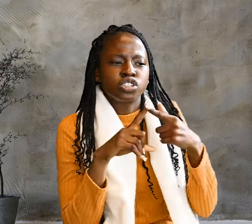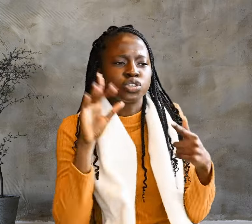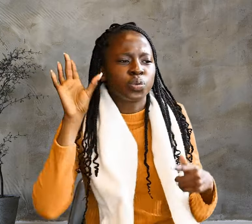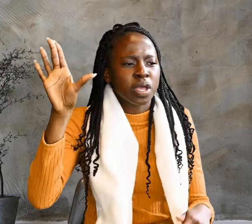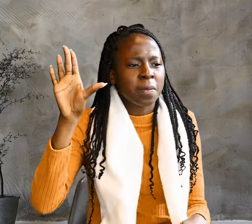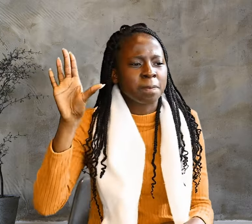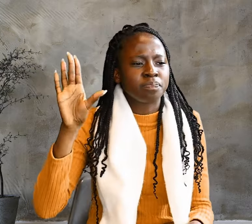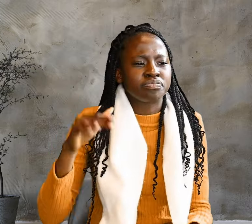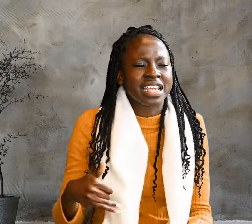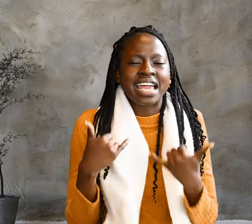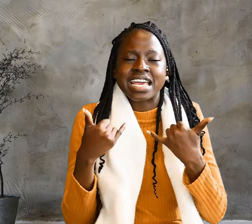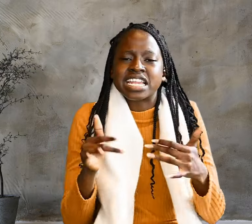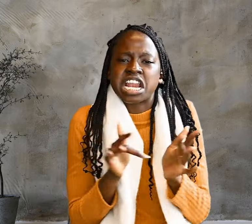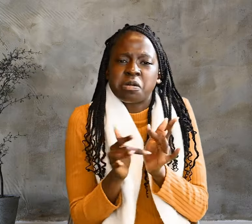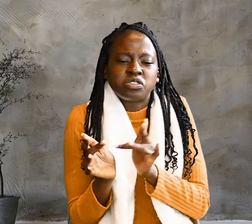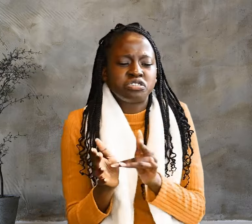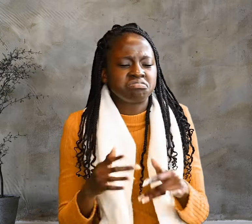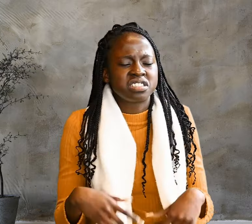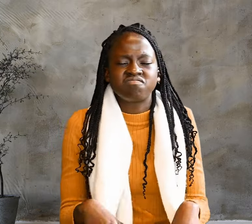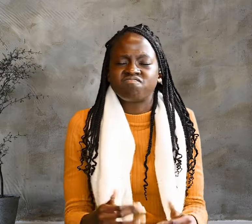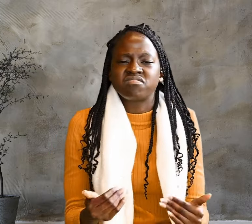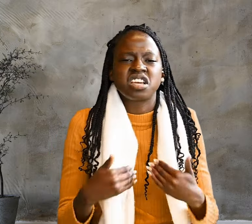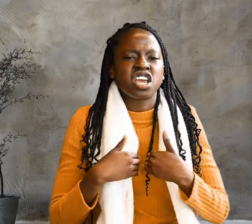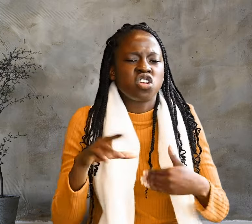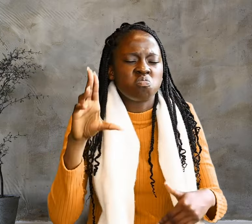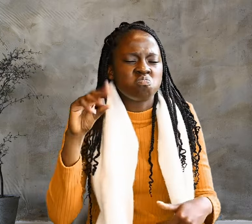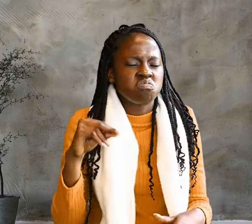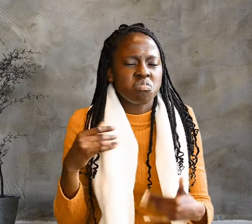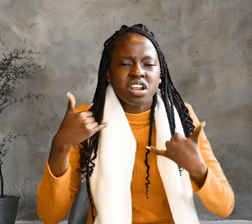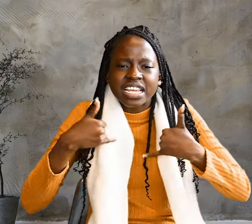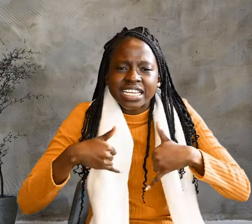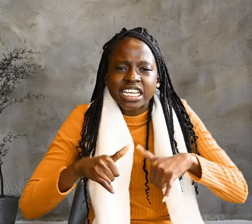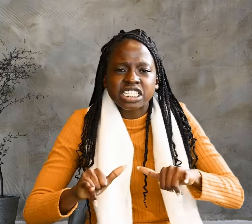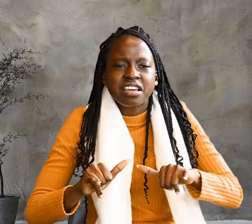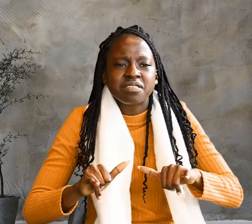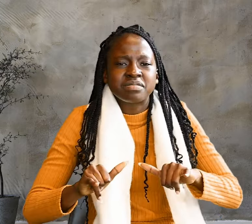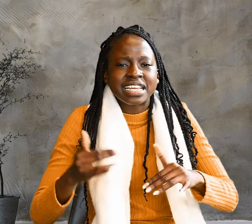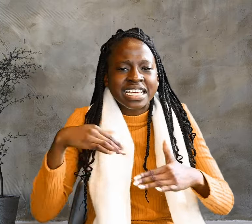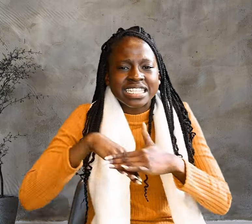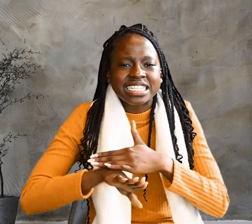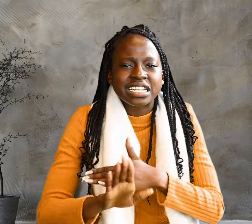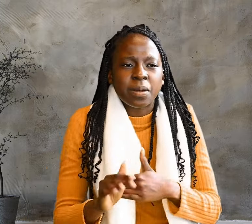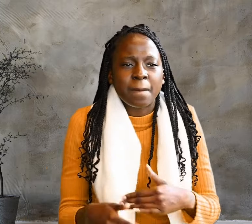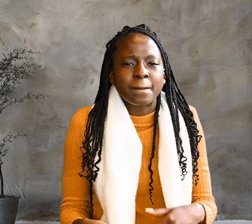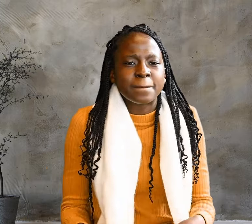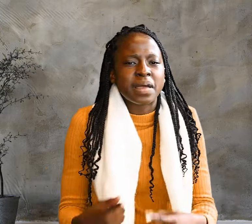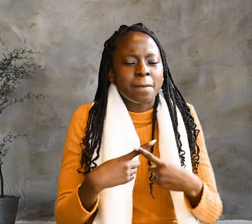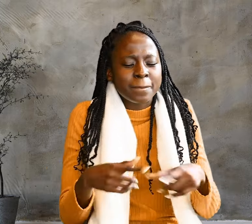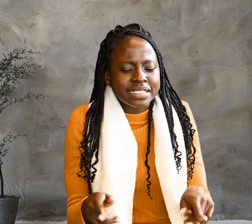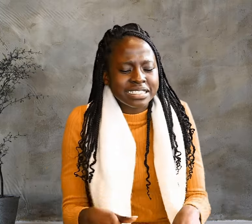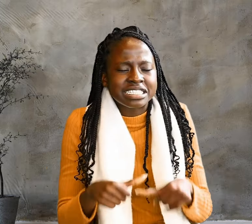Now Jesus had not yet entered the village, but was still at the place where Martha had met him.